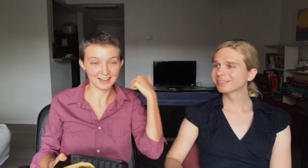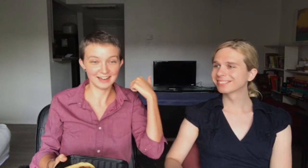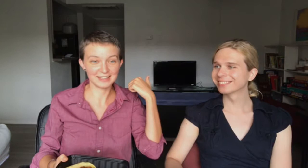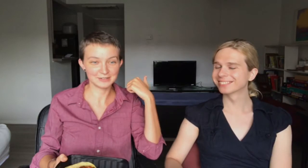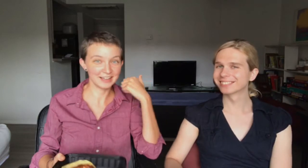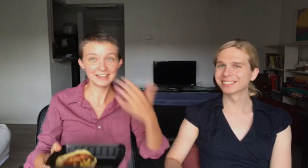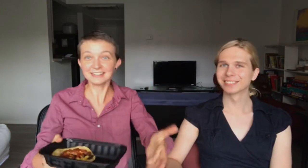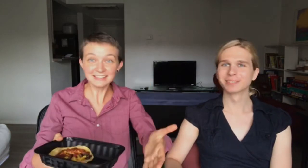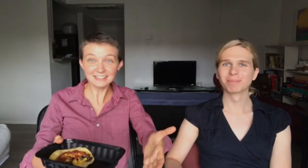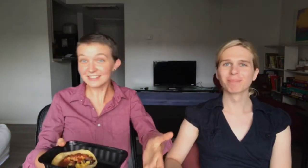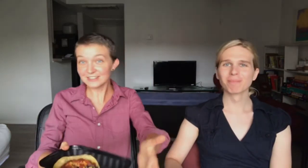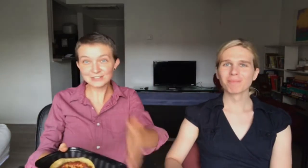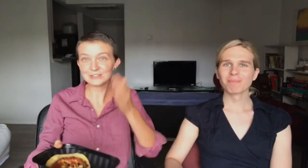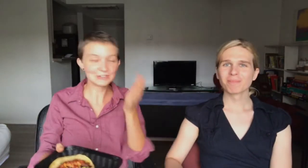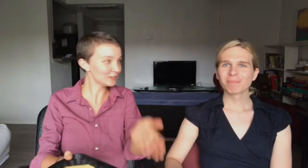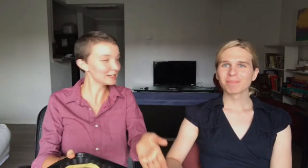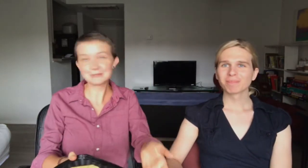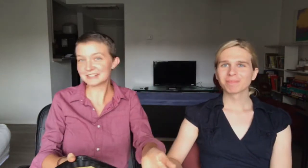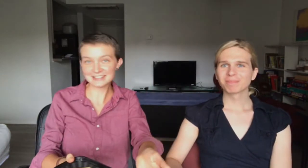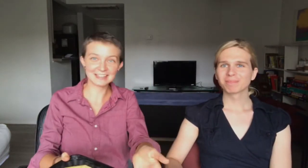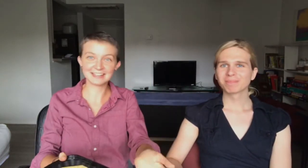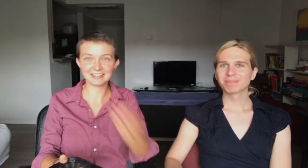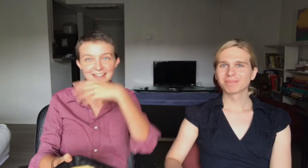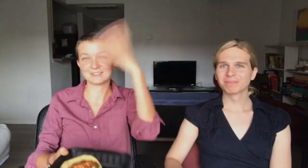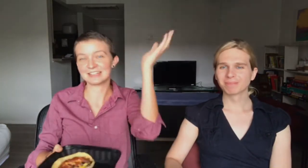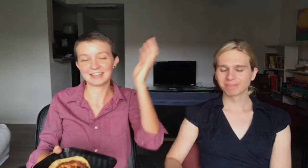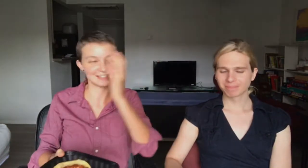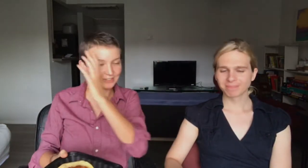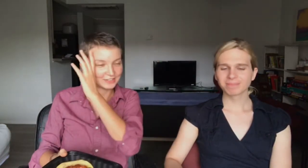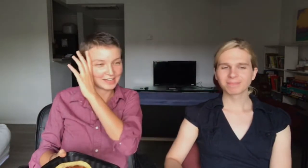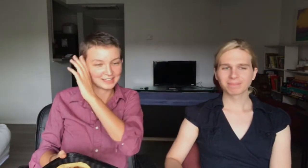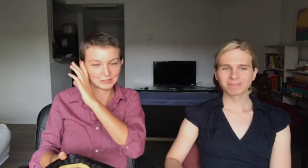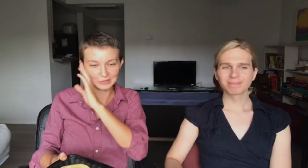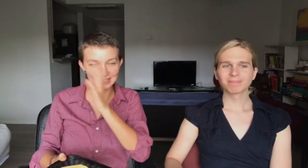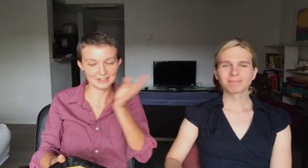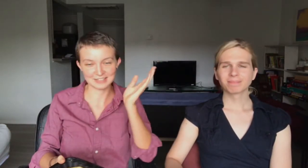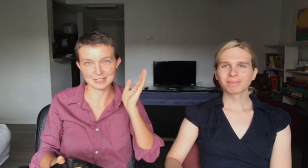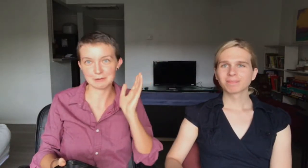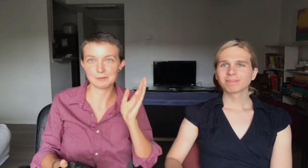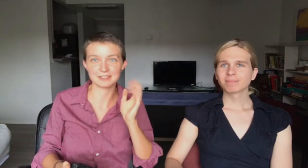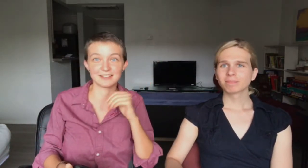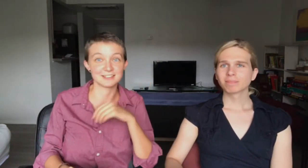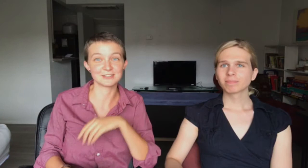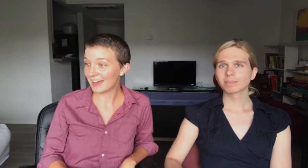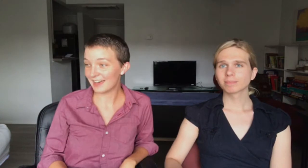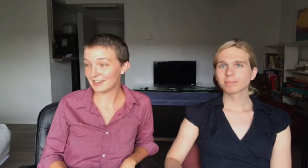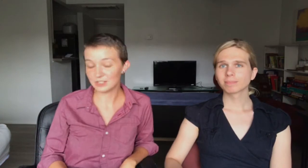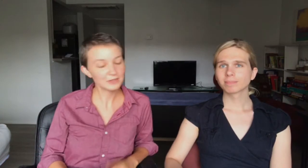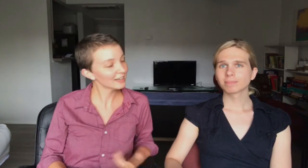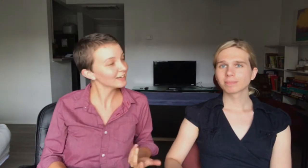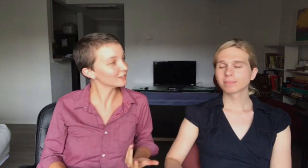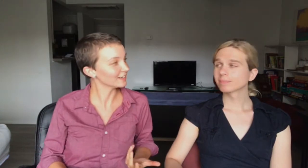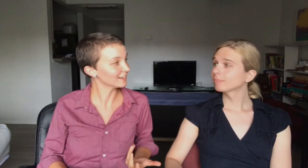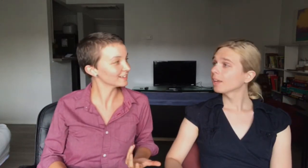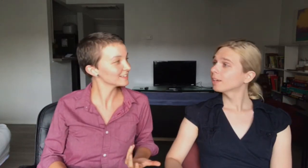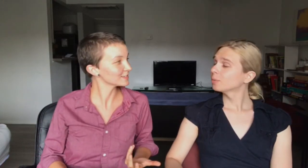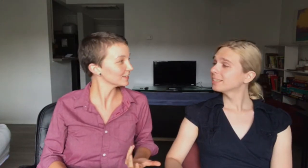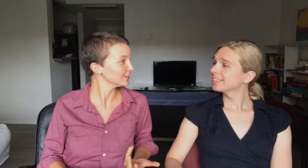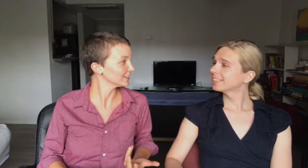night. And they were like, you, queer person! And they, like, we had this whole... They had this whole geek out session about women's health issues. And you and I went on some cute